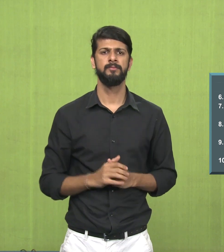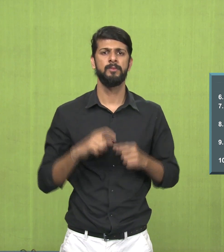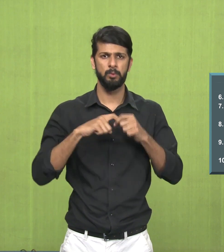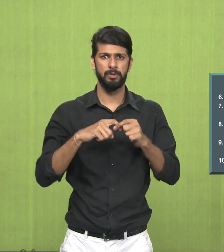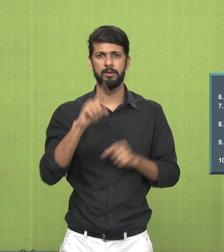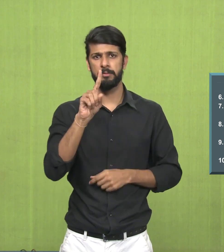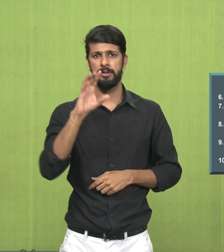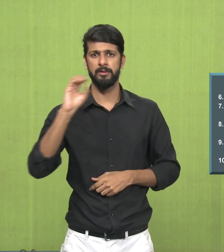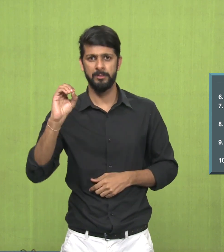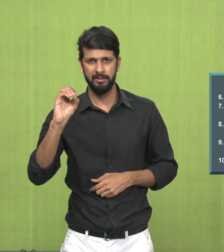Question number 10.